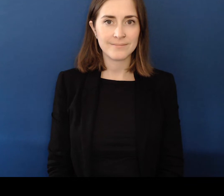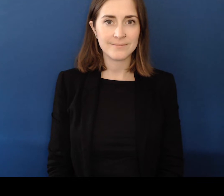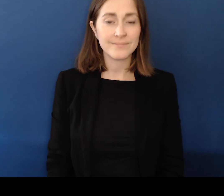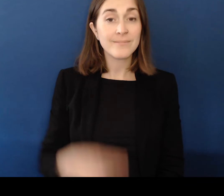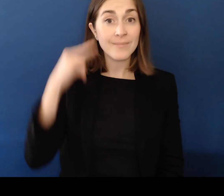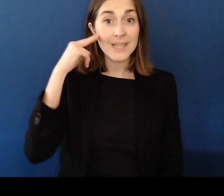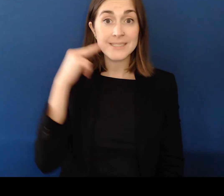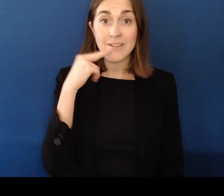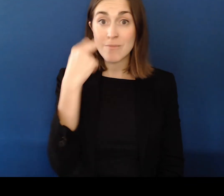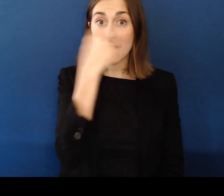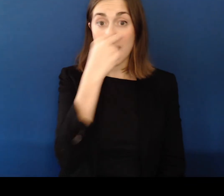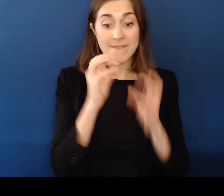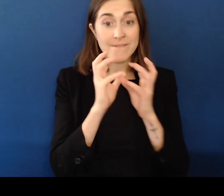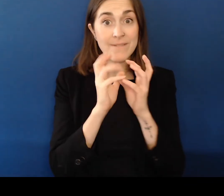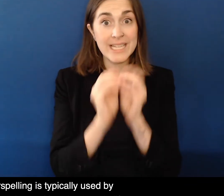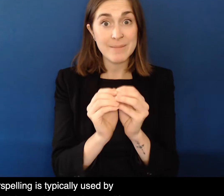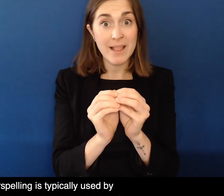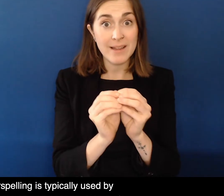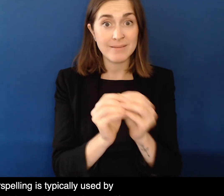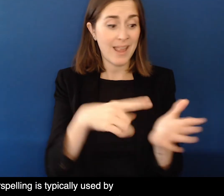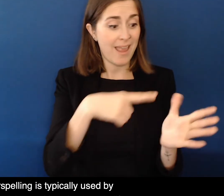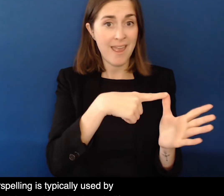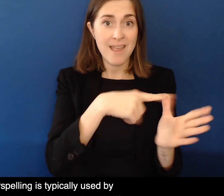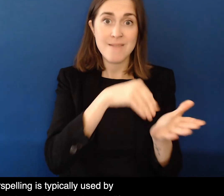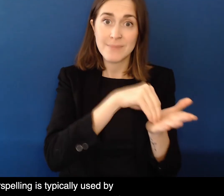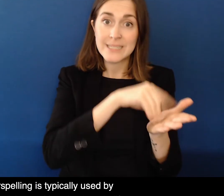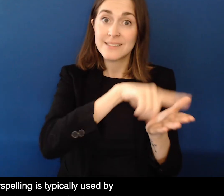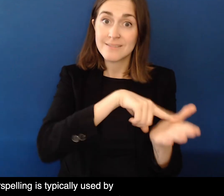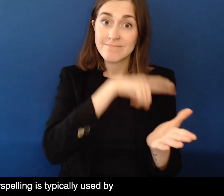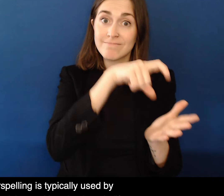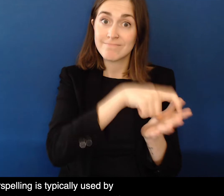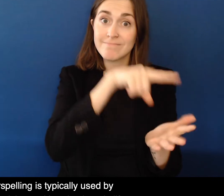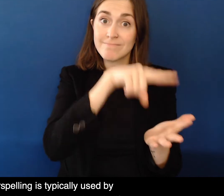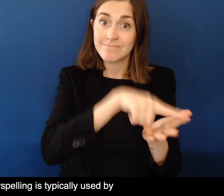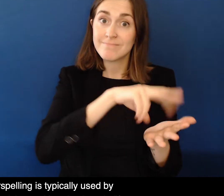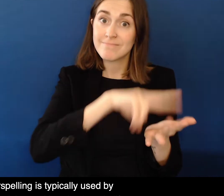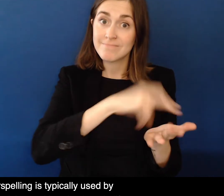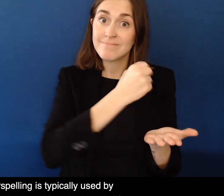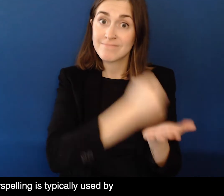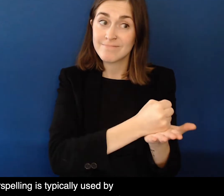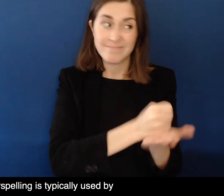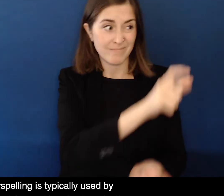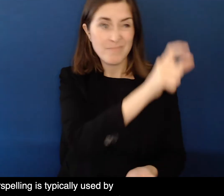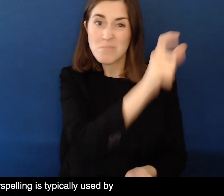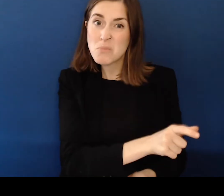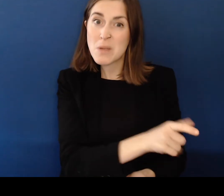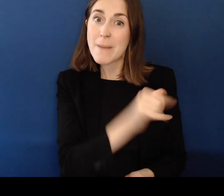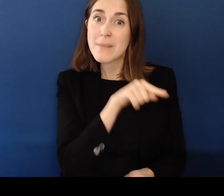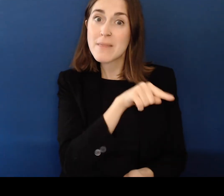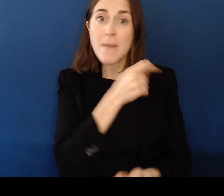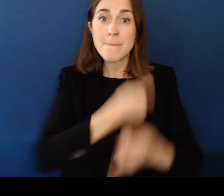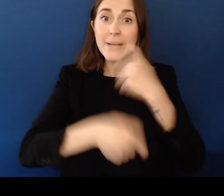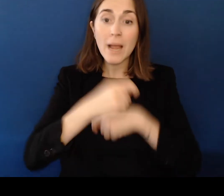manual alphabet appears on screen Deafblind fingerspelling is typically used By someone who loses vision and hearing later in life